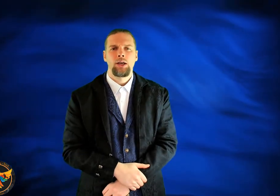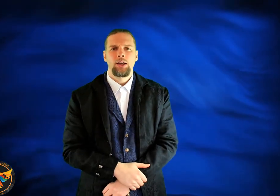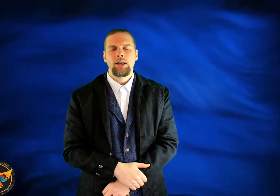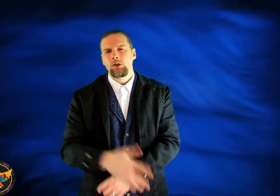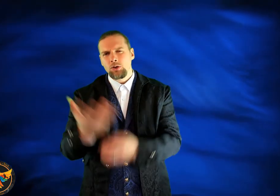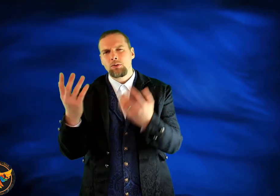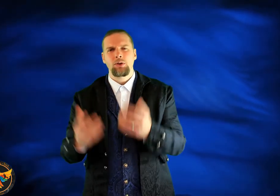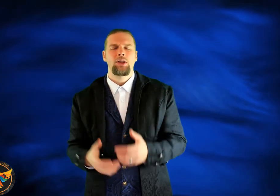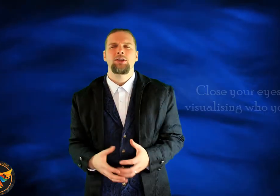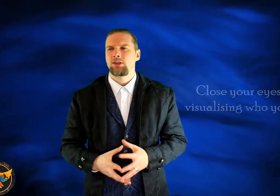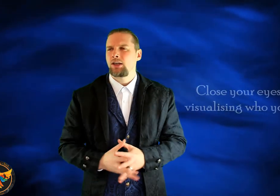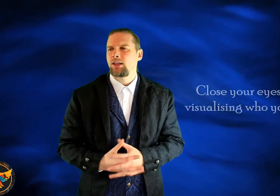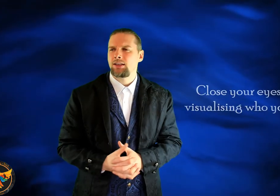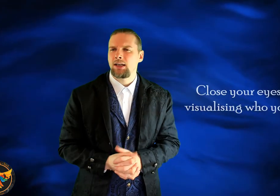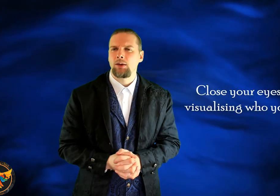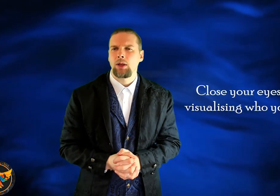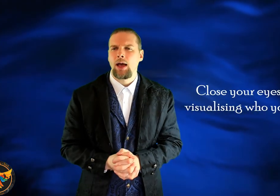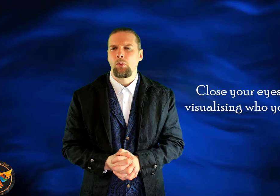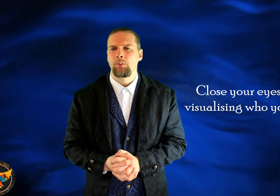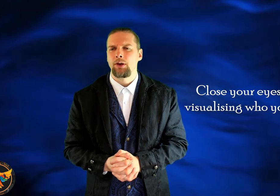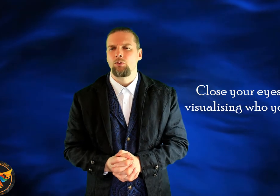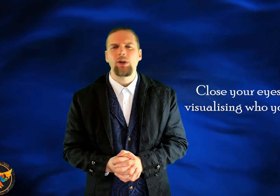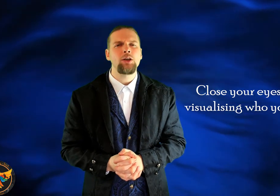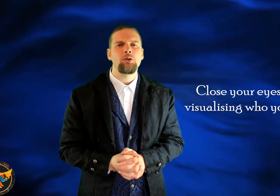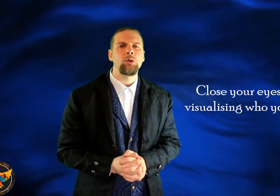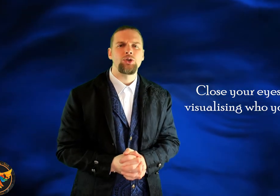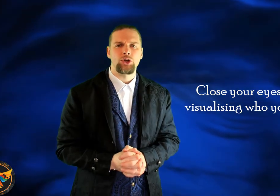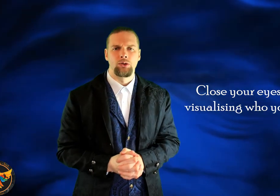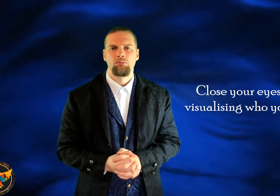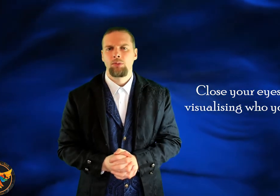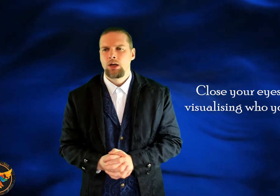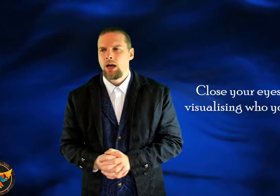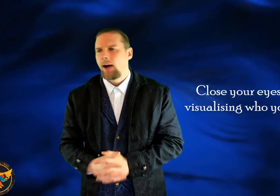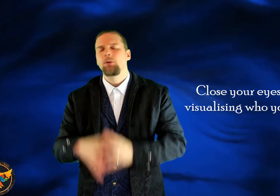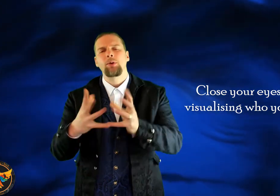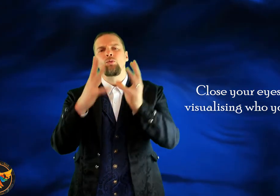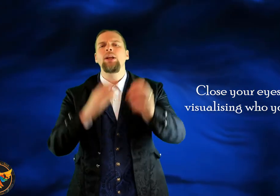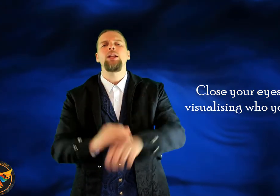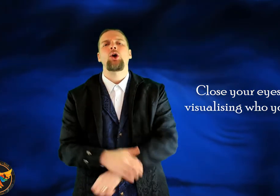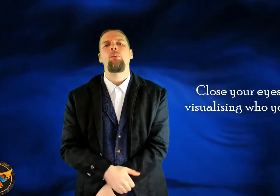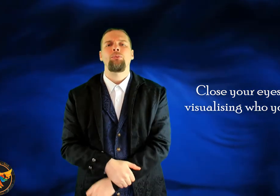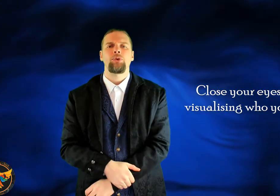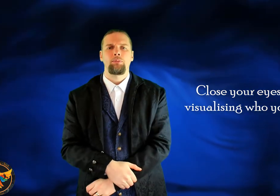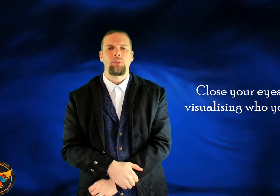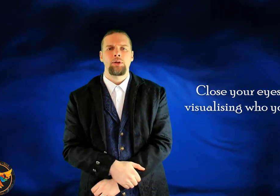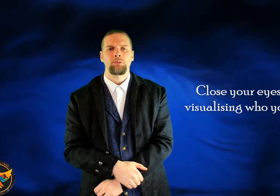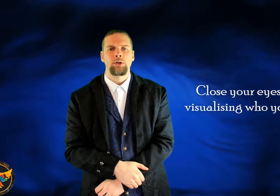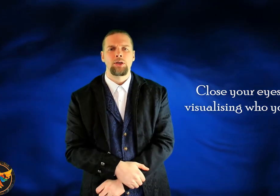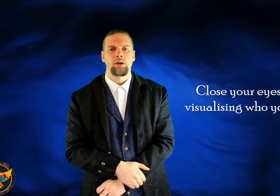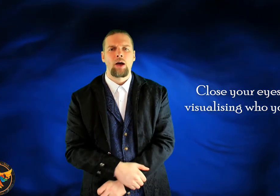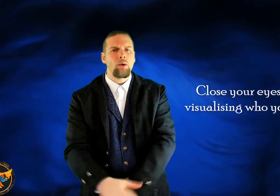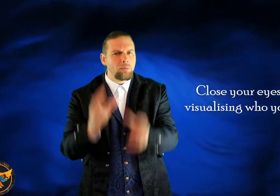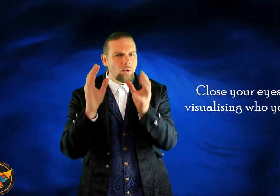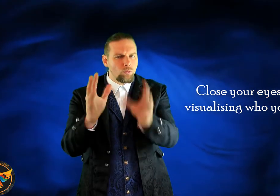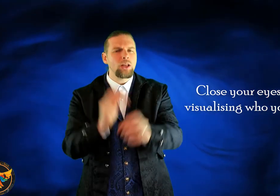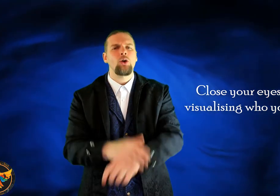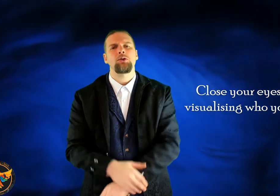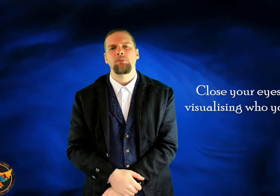Now, are someone that's sitting there saying, well, I want to be a really good musician. I want to be a really confident public speaker. I want to be a really awesome